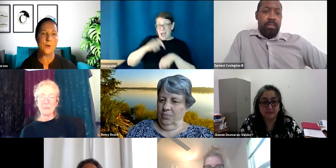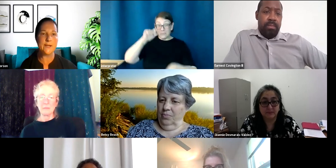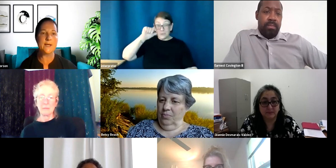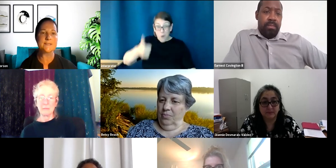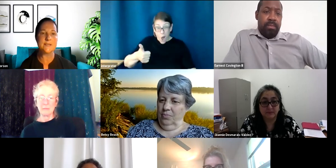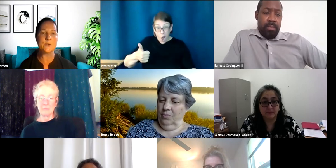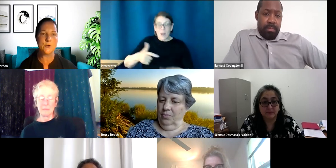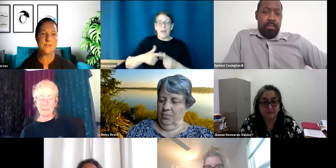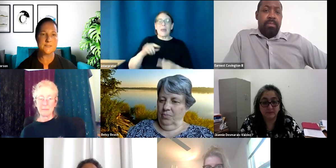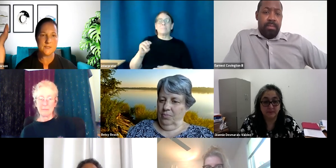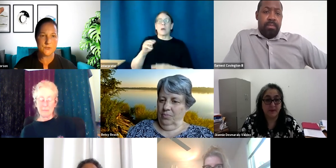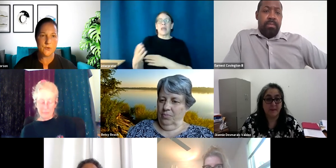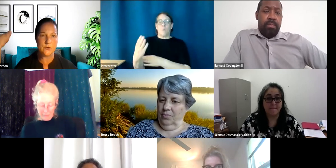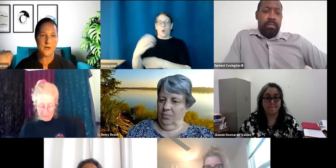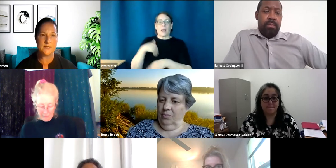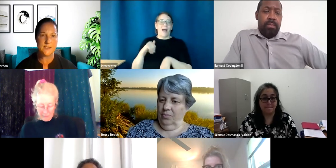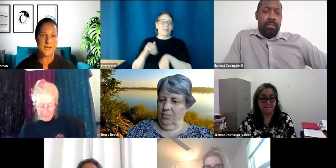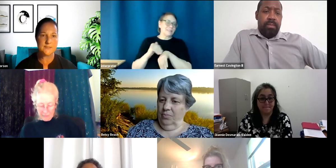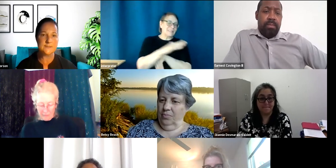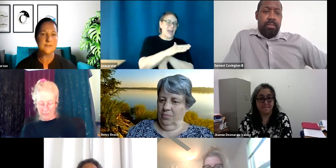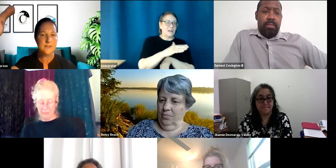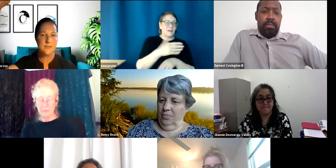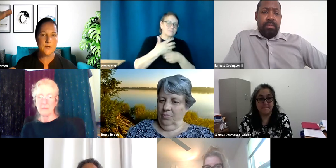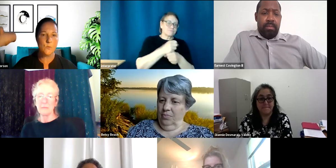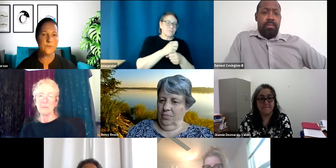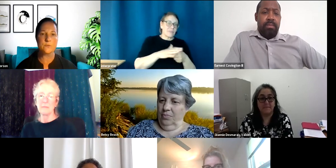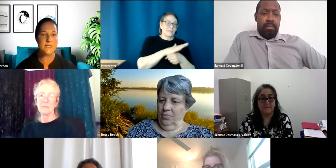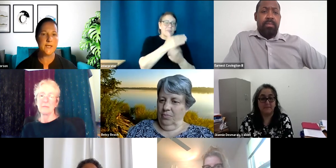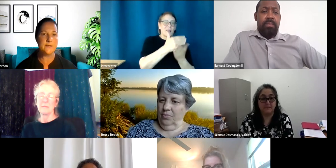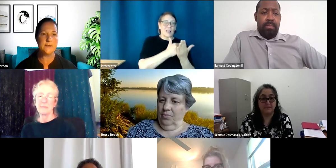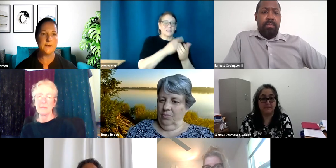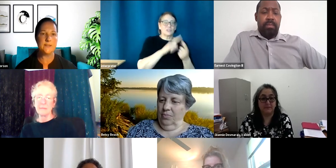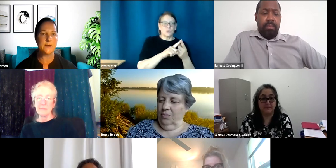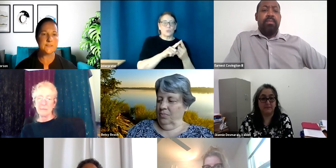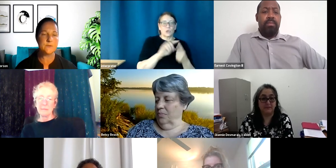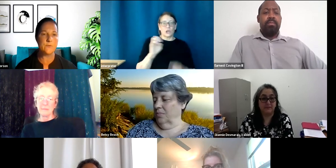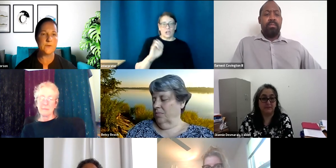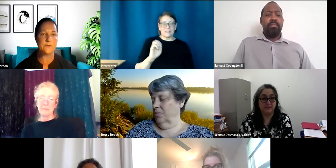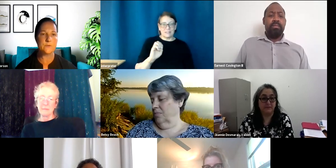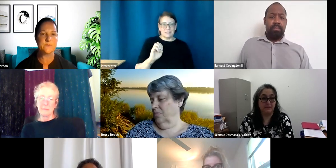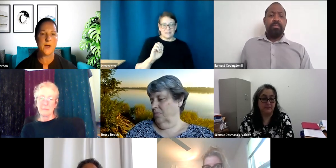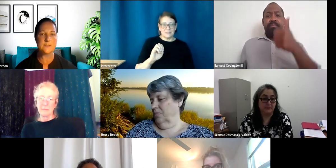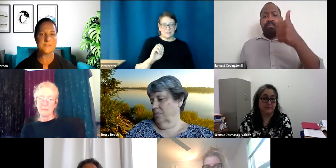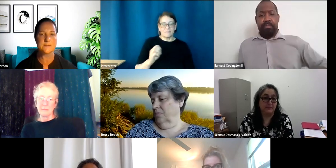morning, I can send earnest. Here's all your contacts, you know, one through 10. And then, like I said, we'll fill in those spots.